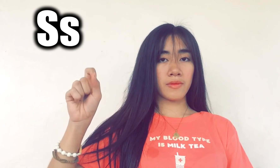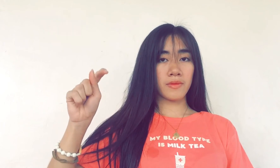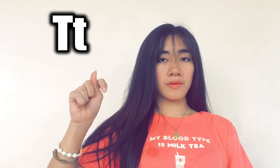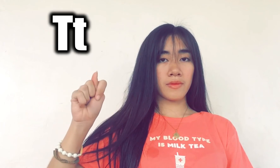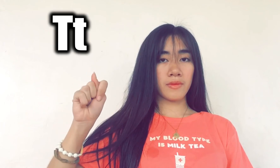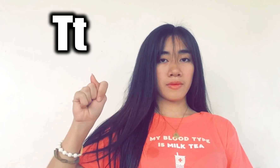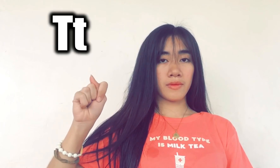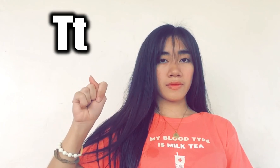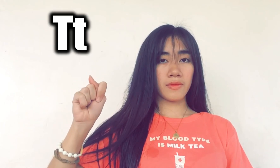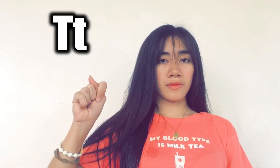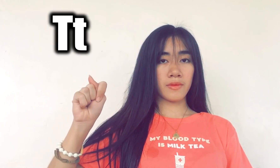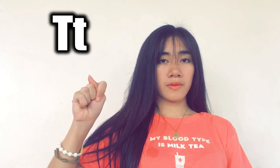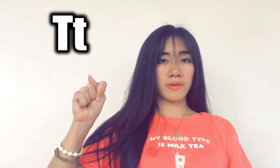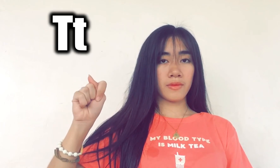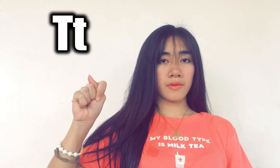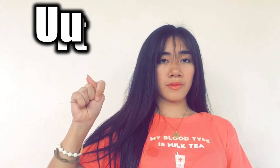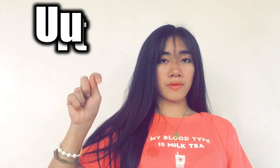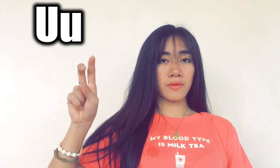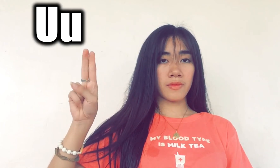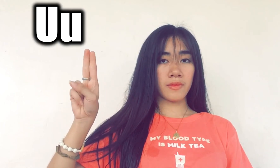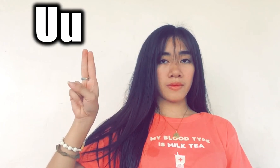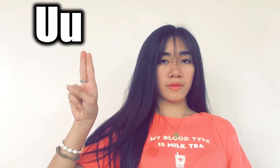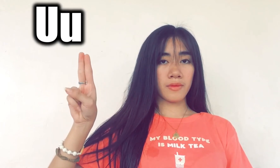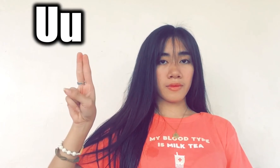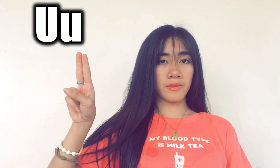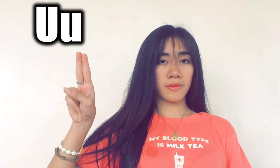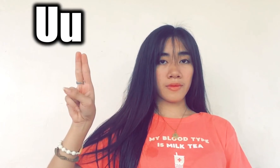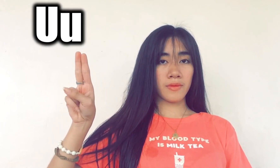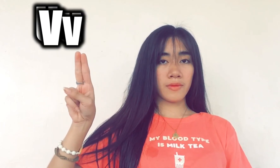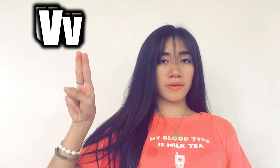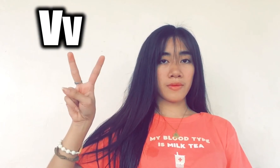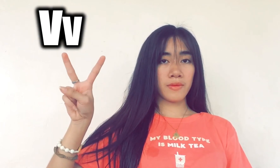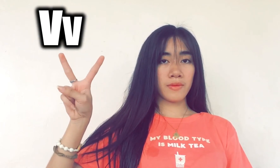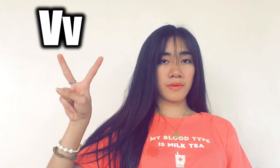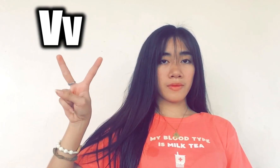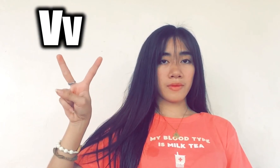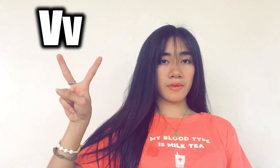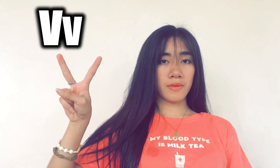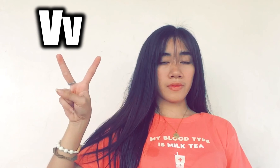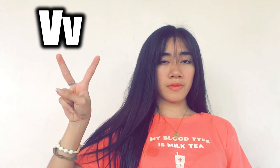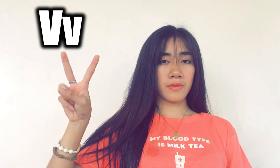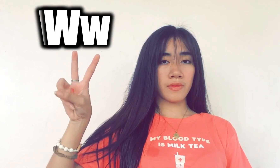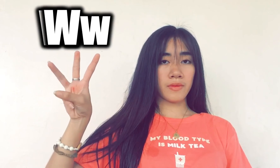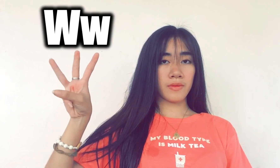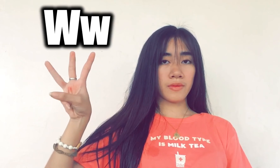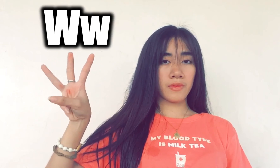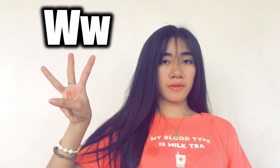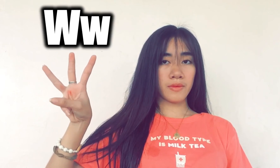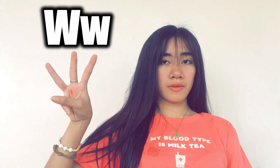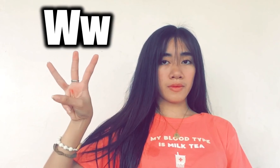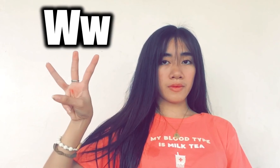P, U, V, W,